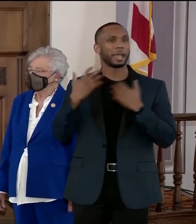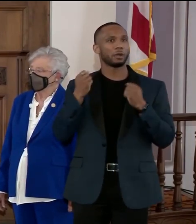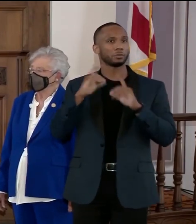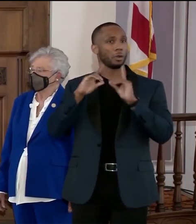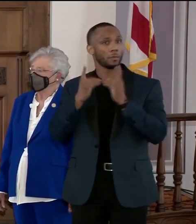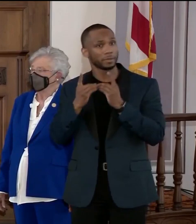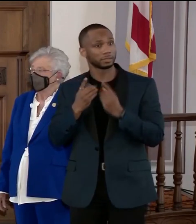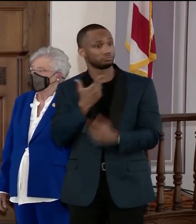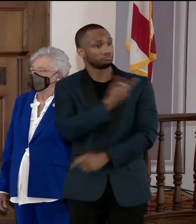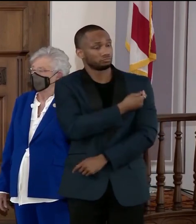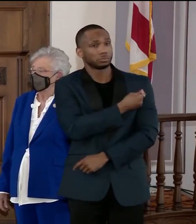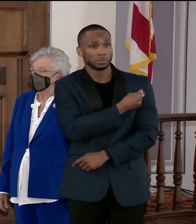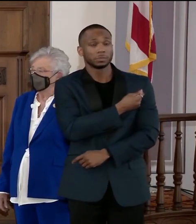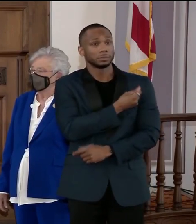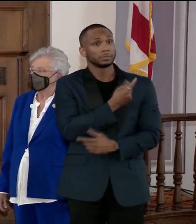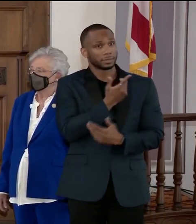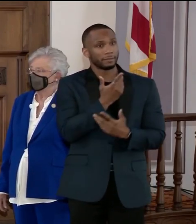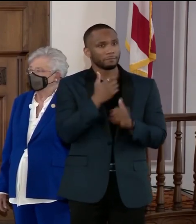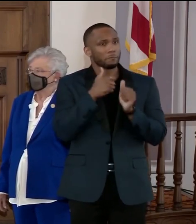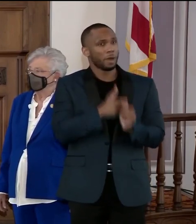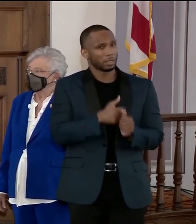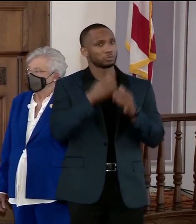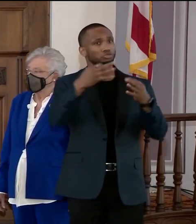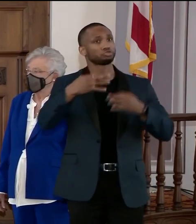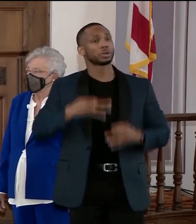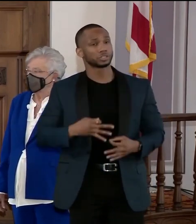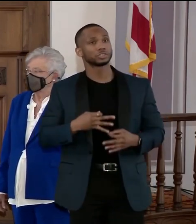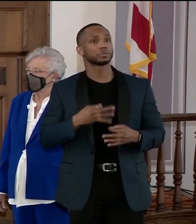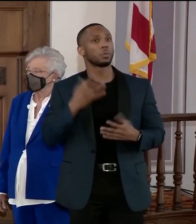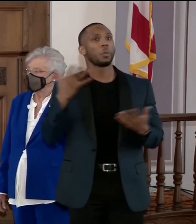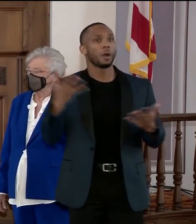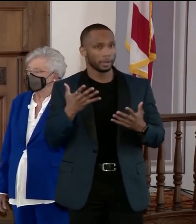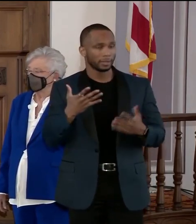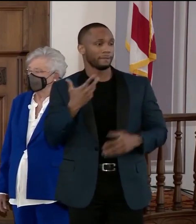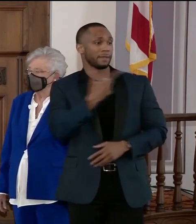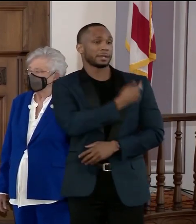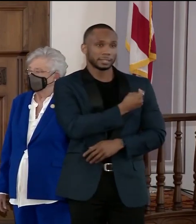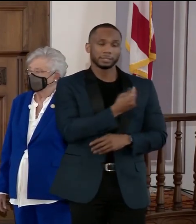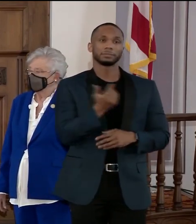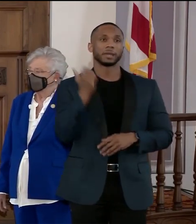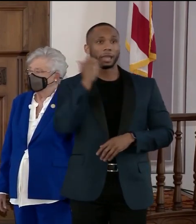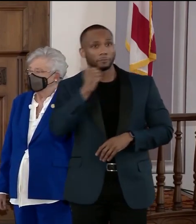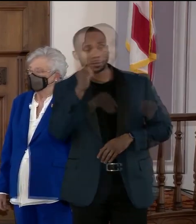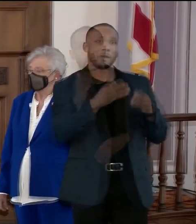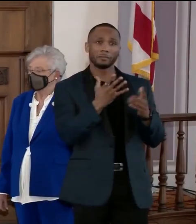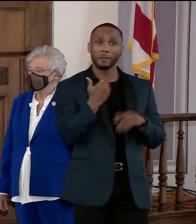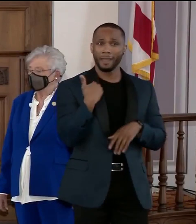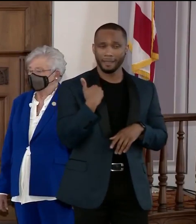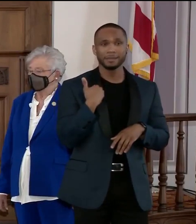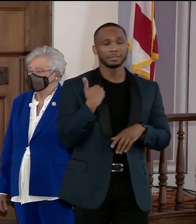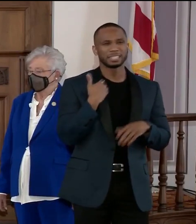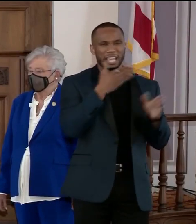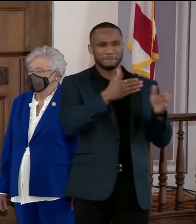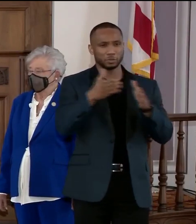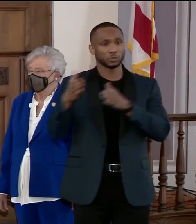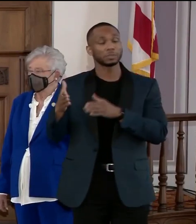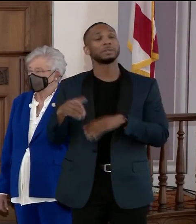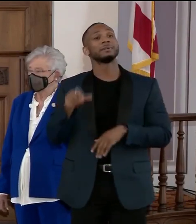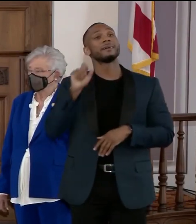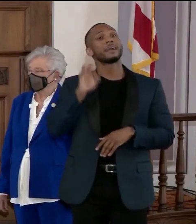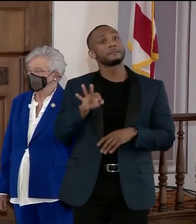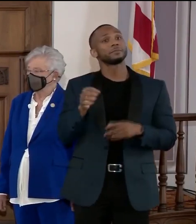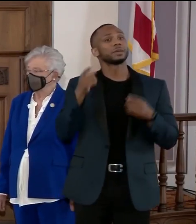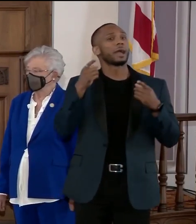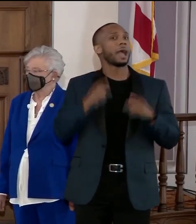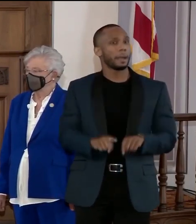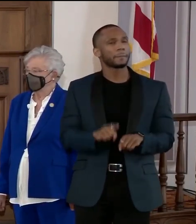vaccinations are under instructions now to do vaccines all day, every day, until they run out. If there are cases where